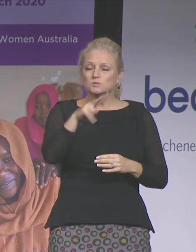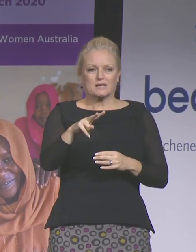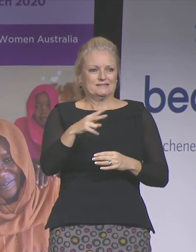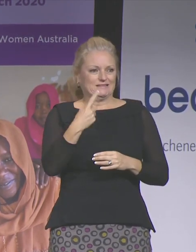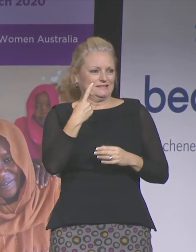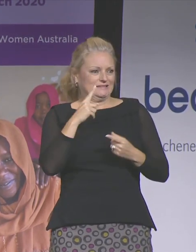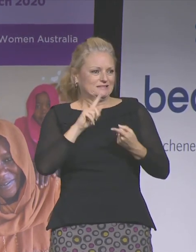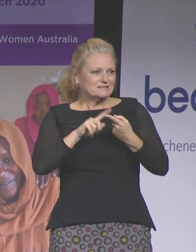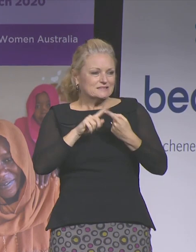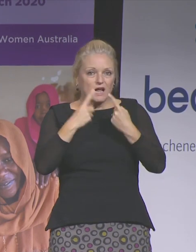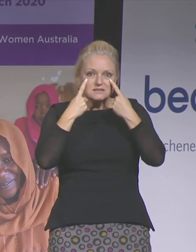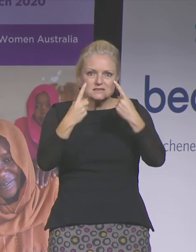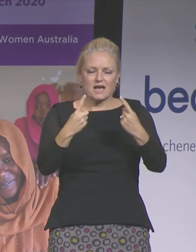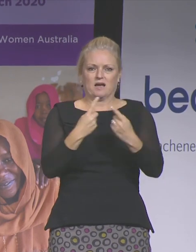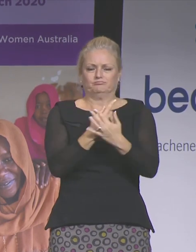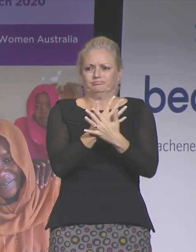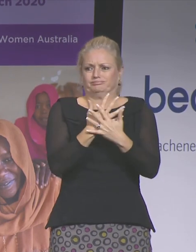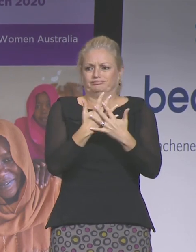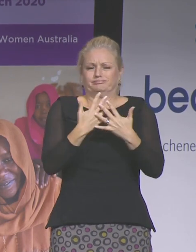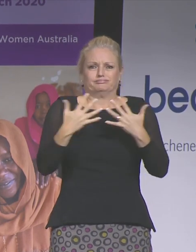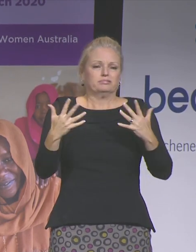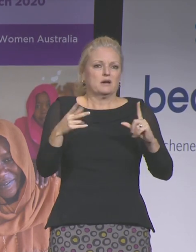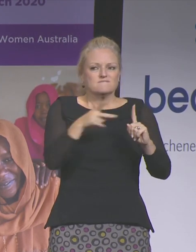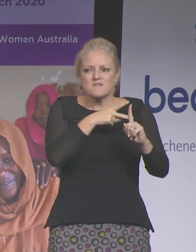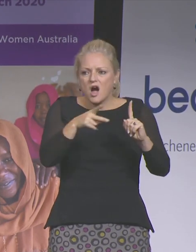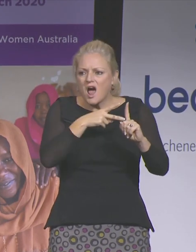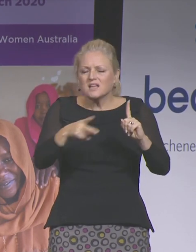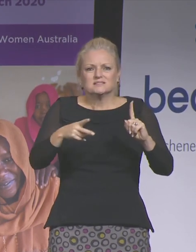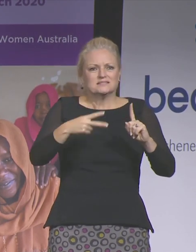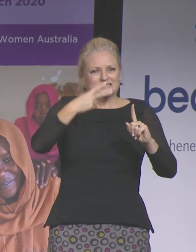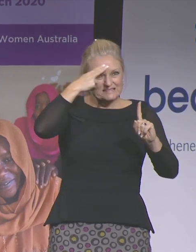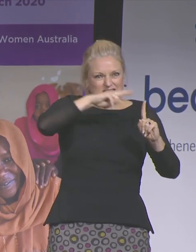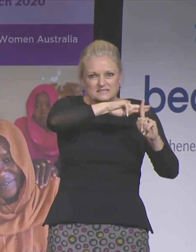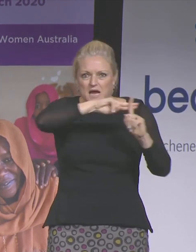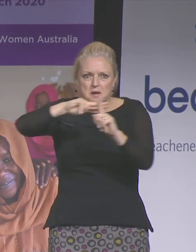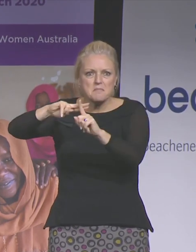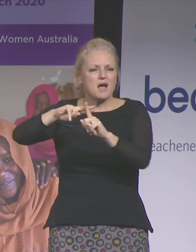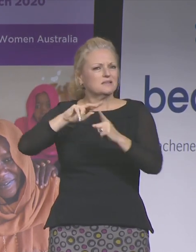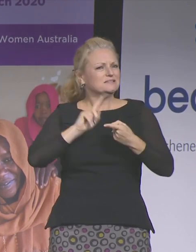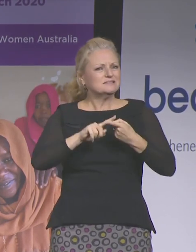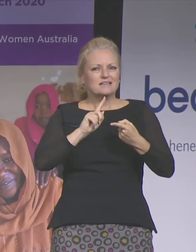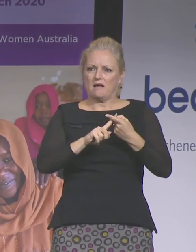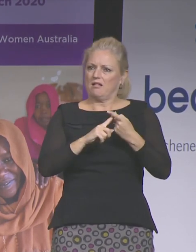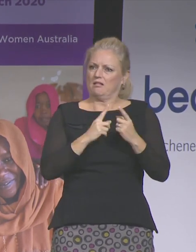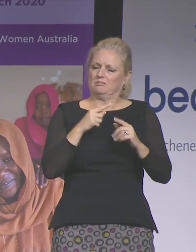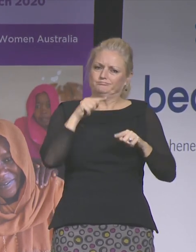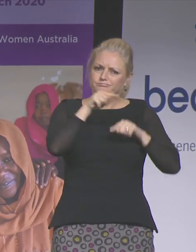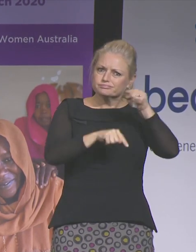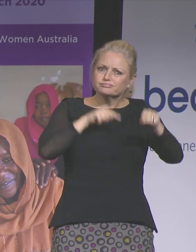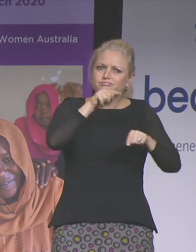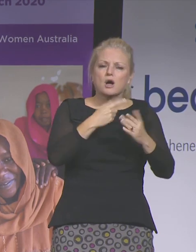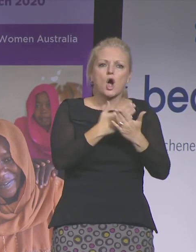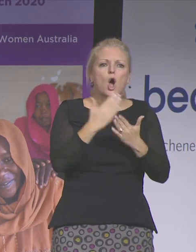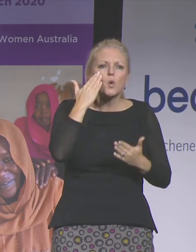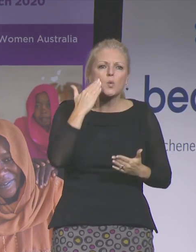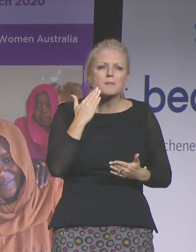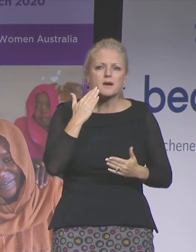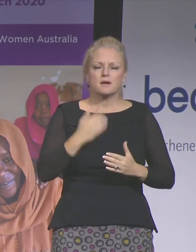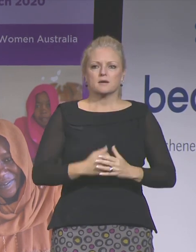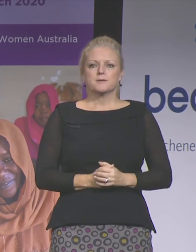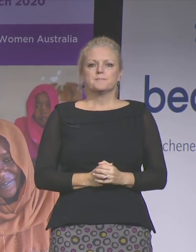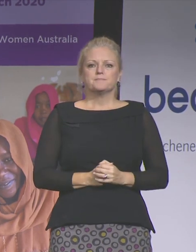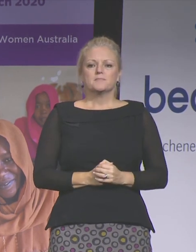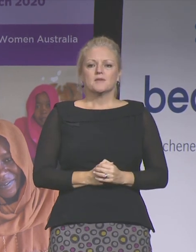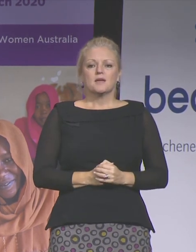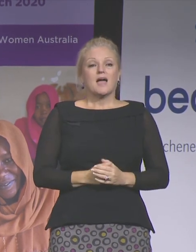violence, exclusion and stigma persist for women all across the world? And then I'm thinking of